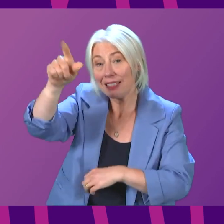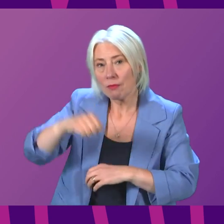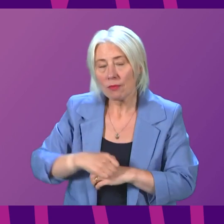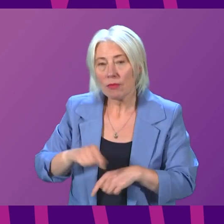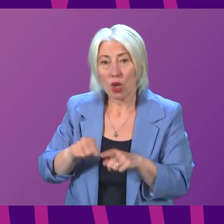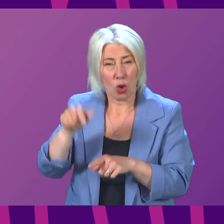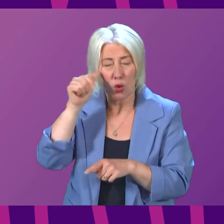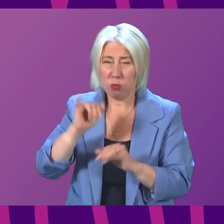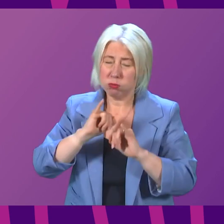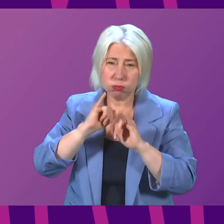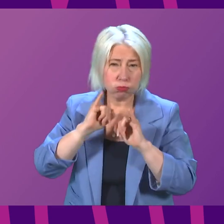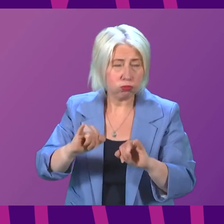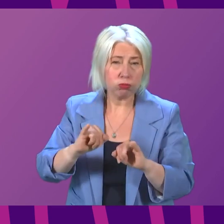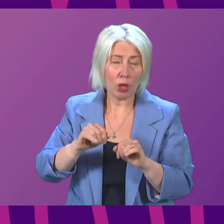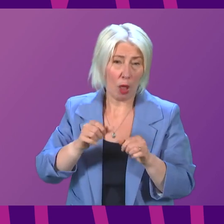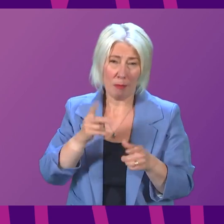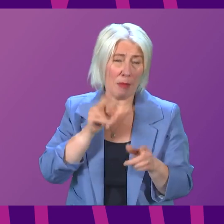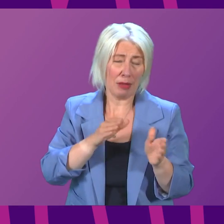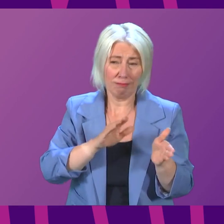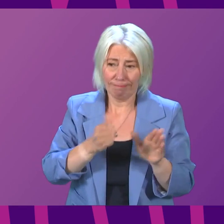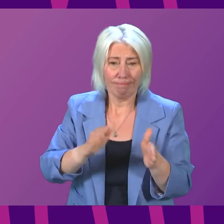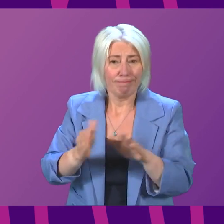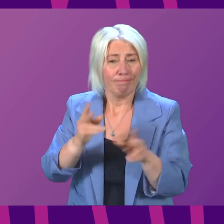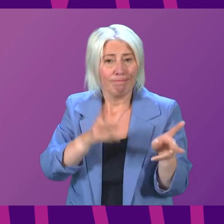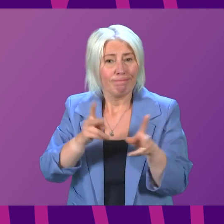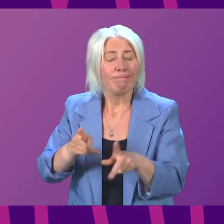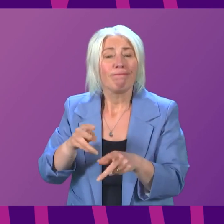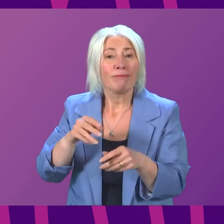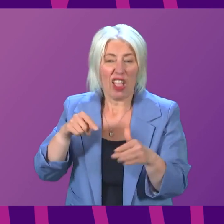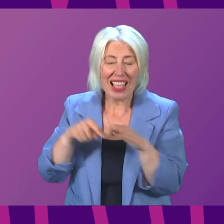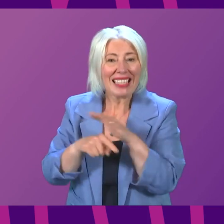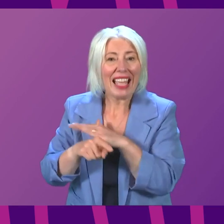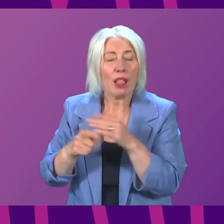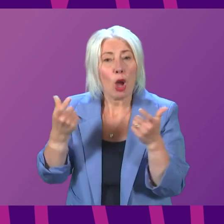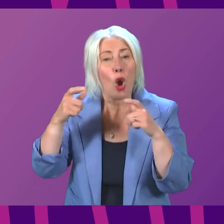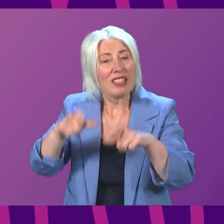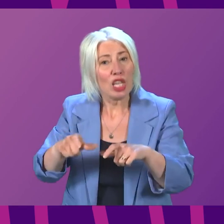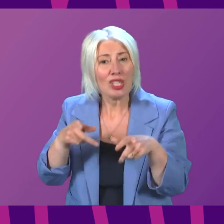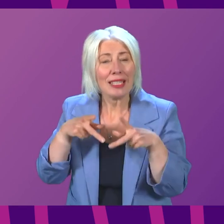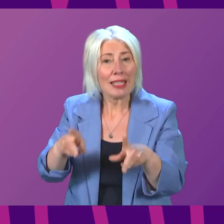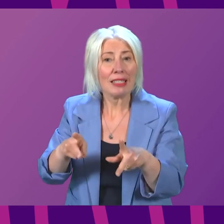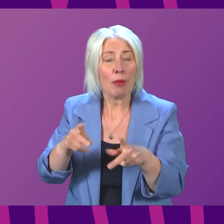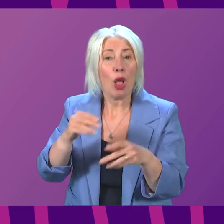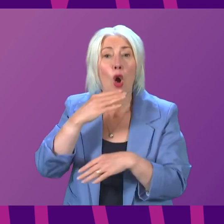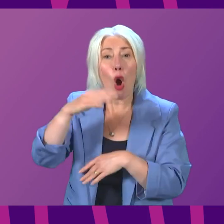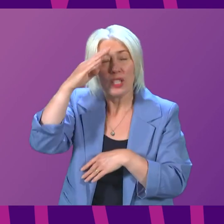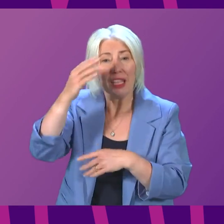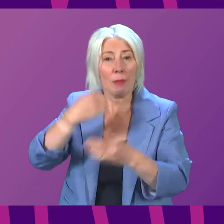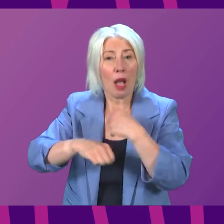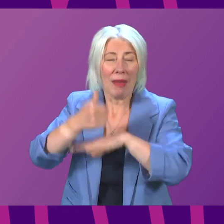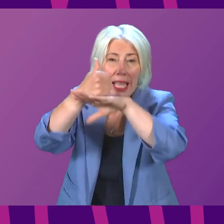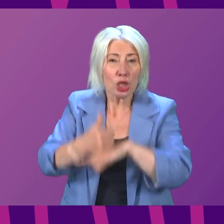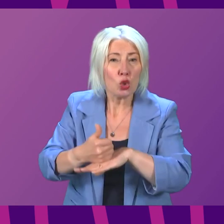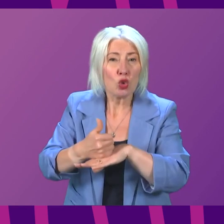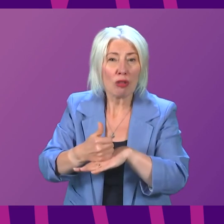of the dreadful acceleration in loss of life in the UK asylum accommodation system, where hotels are becoming institutional accommodation for